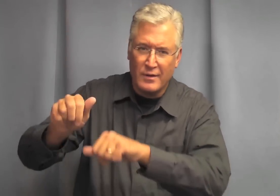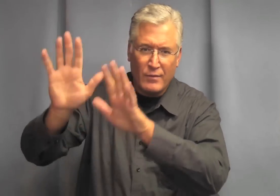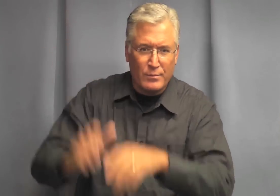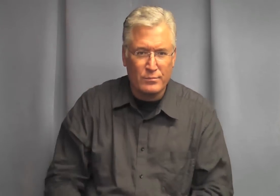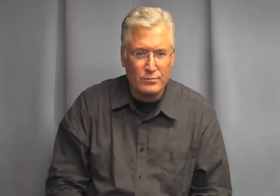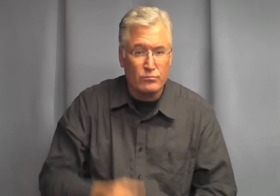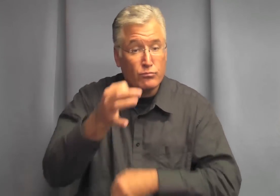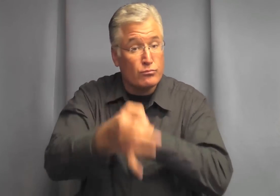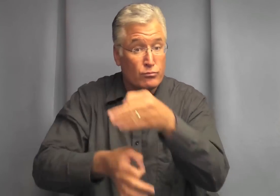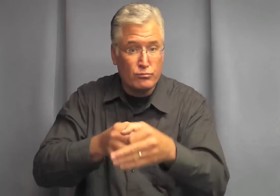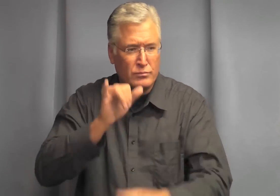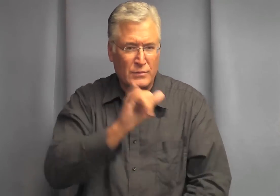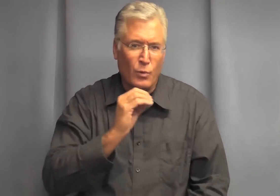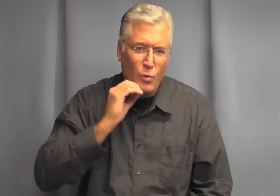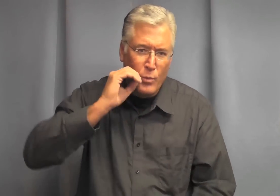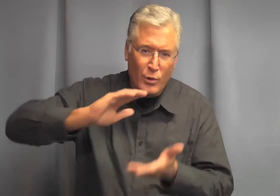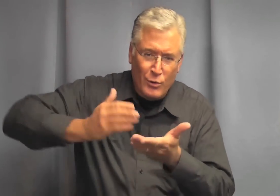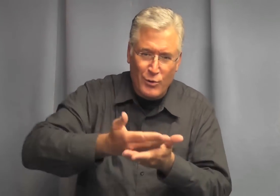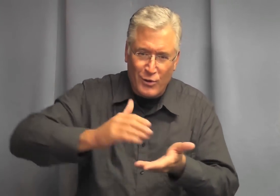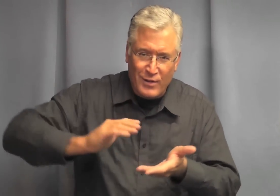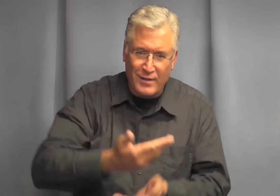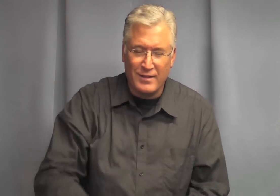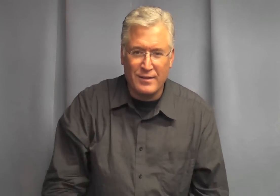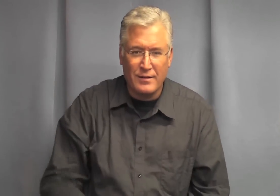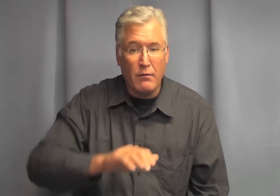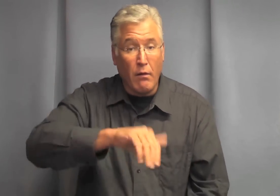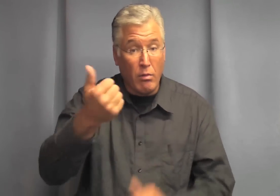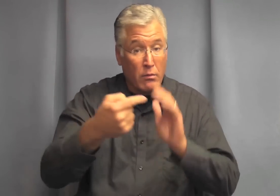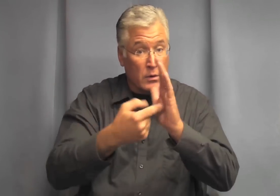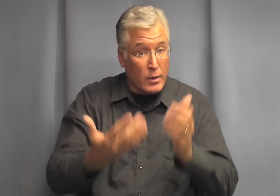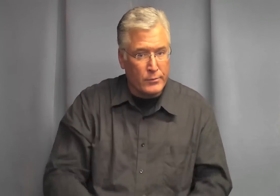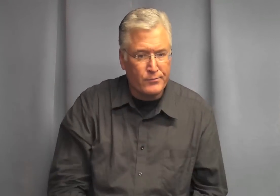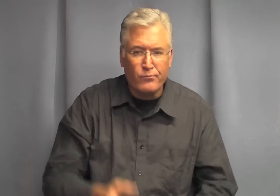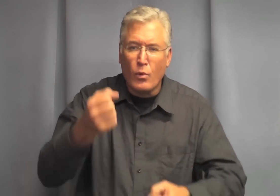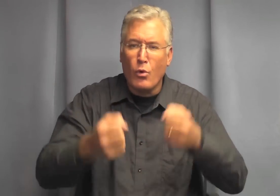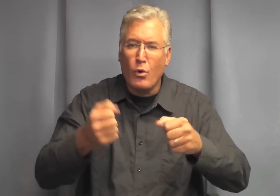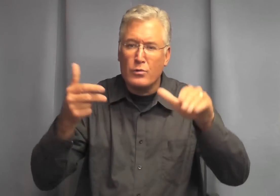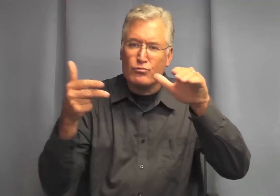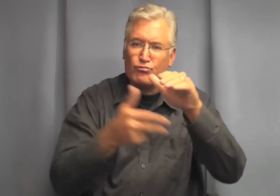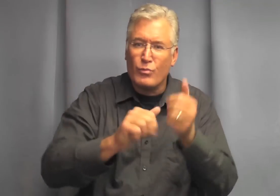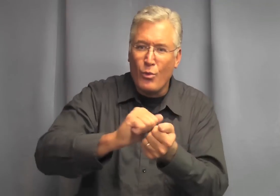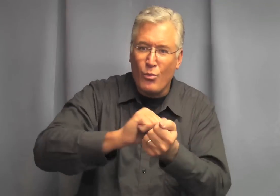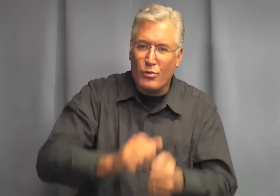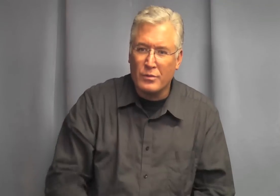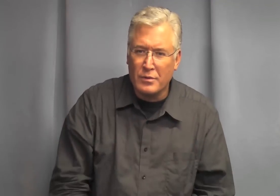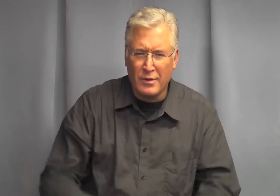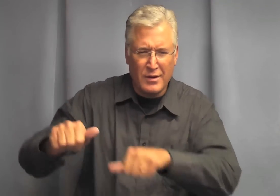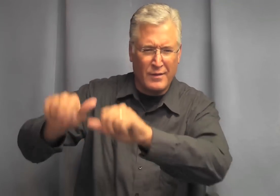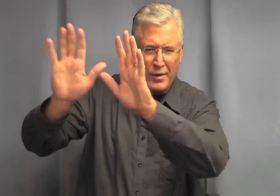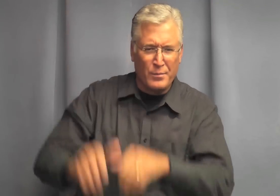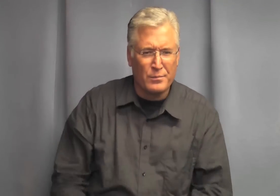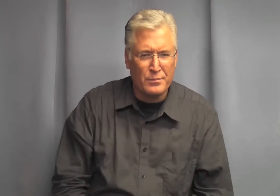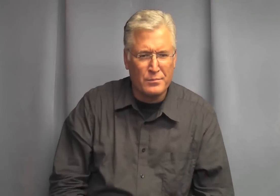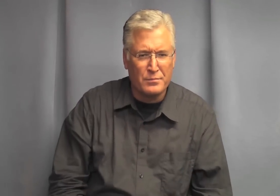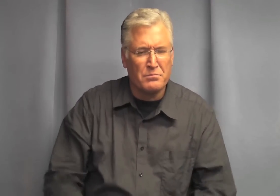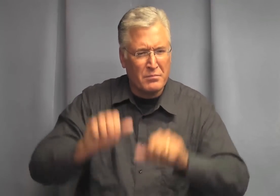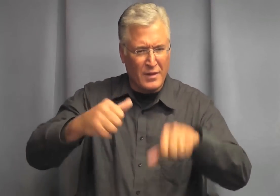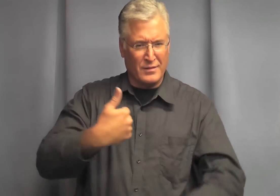going out to eat really often instead of staying at home and cooking more another example is going simply to the car wash